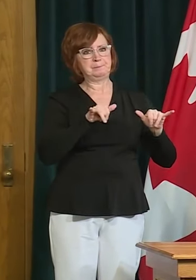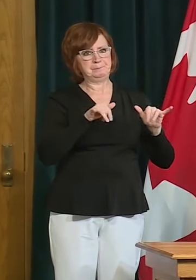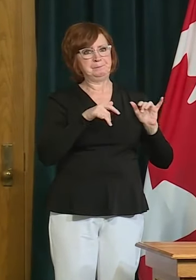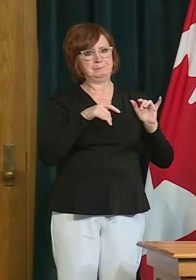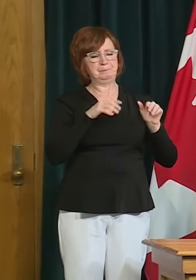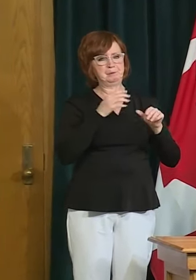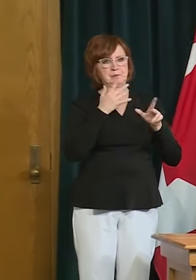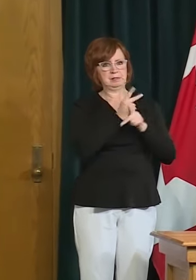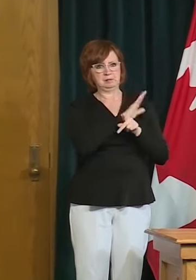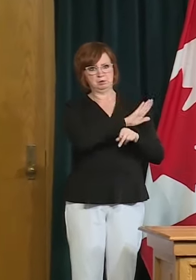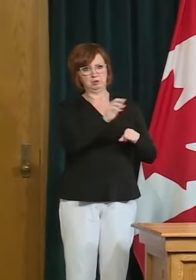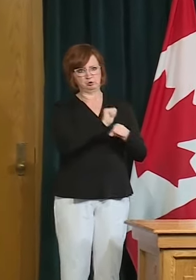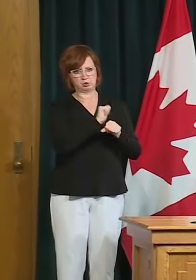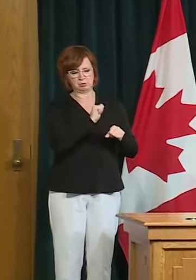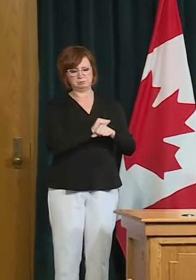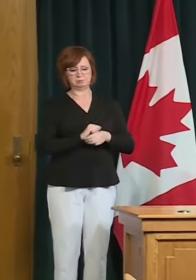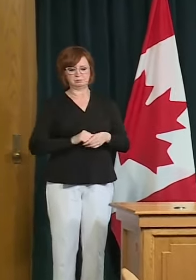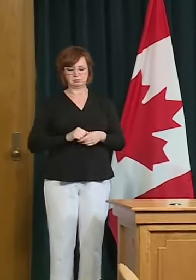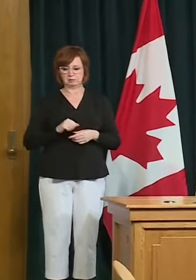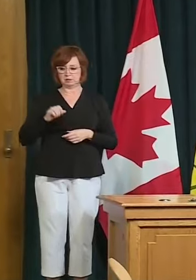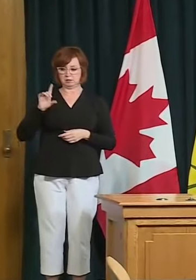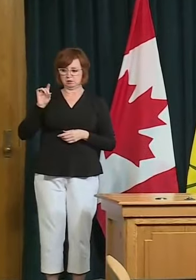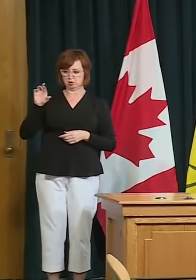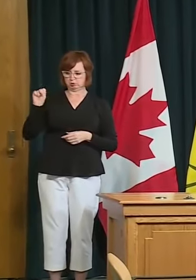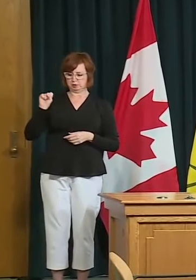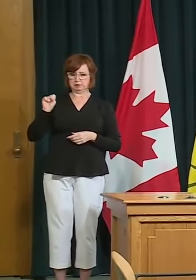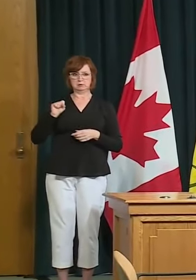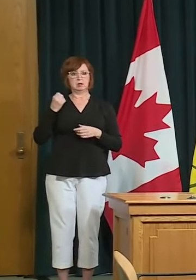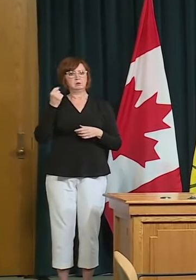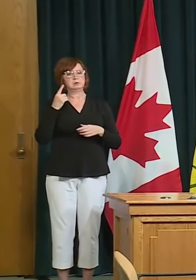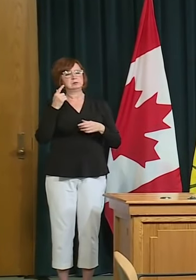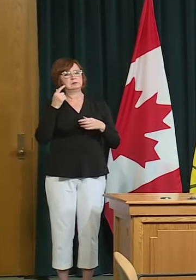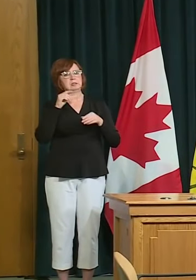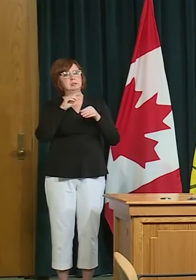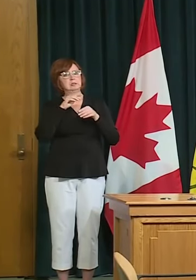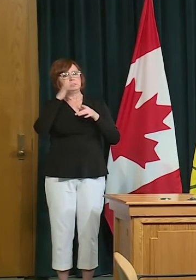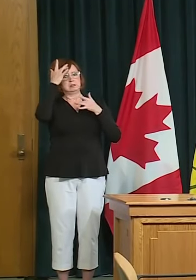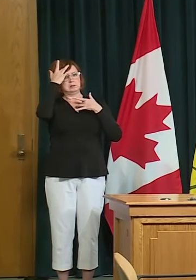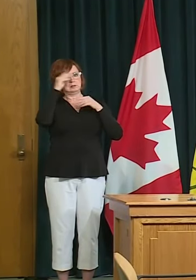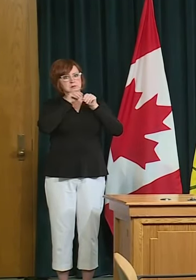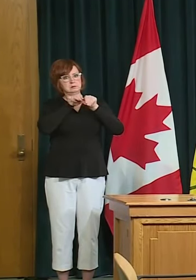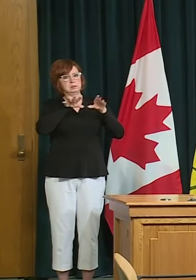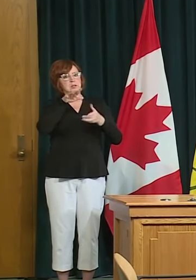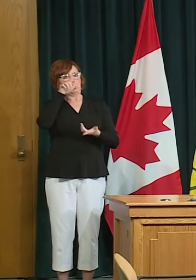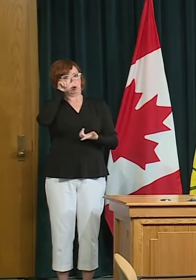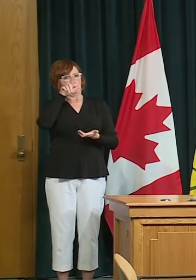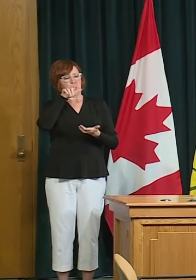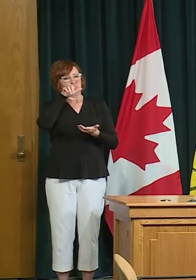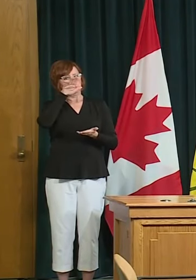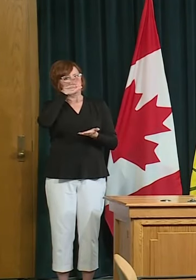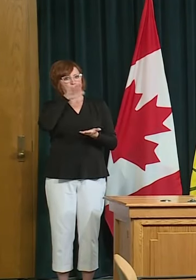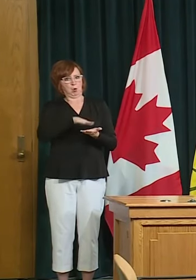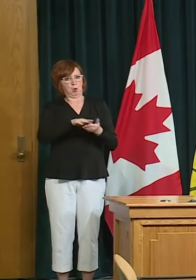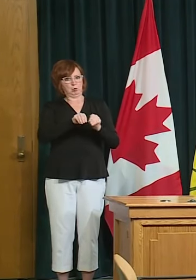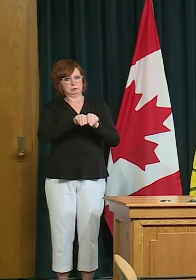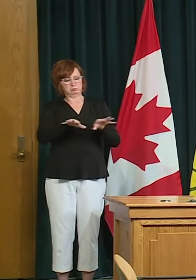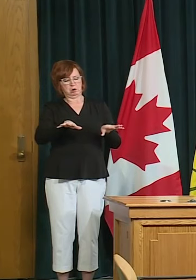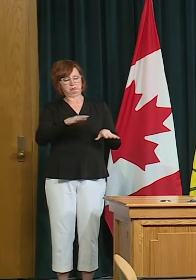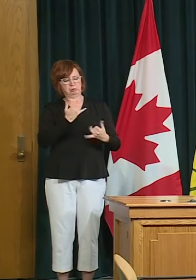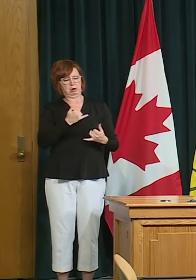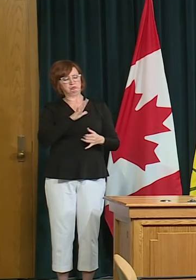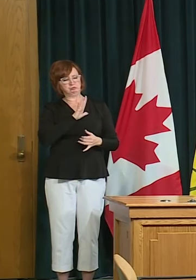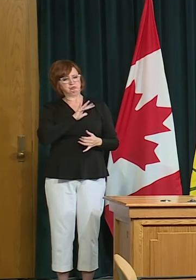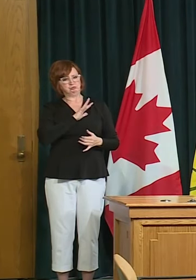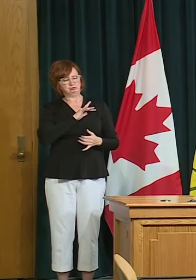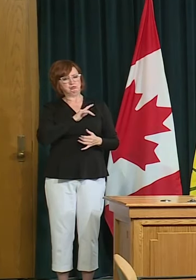is that right now because why virus transmission is low we can be confident going back to work but there should